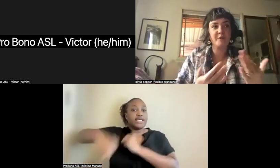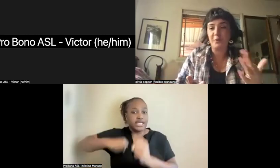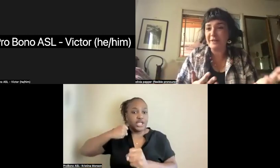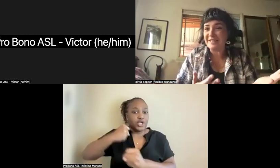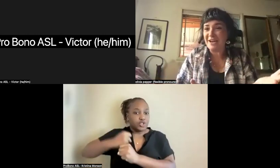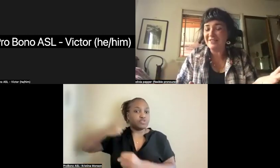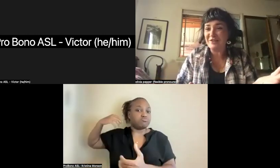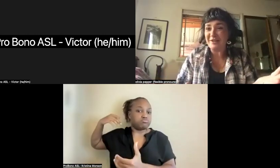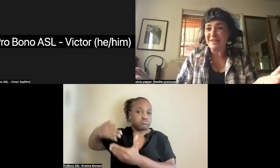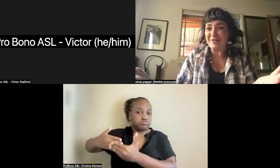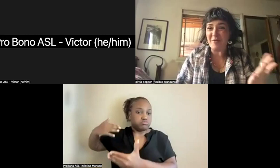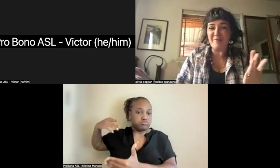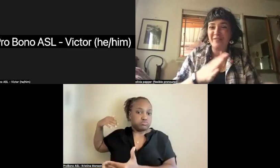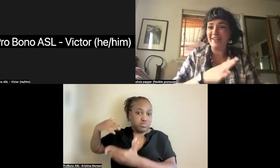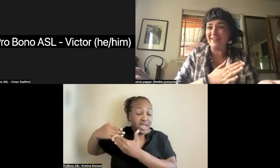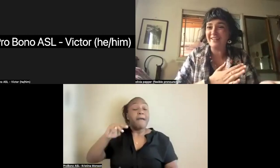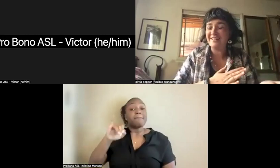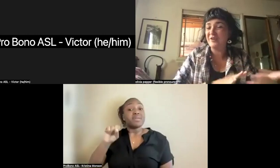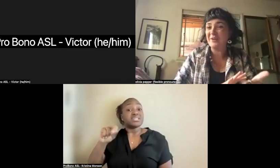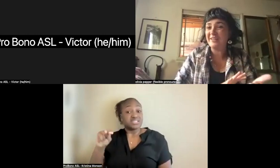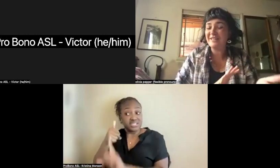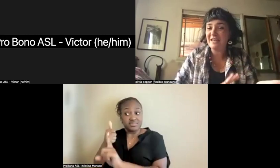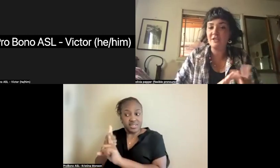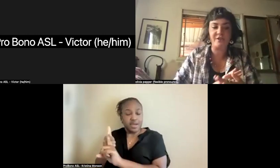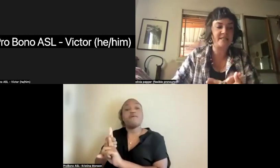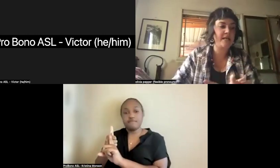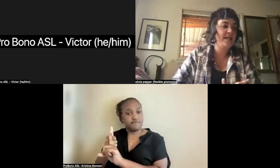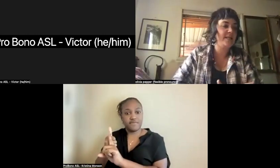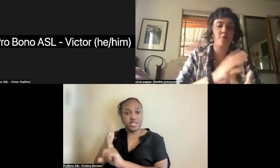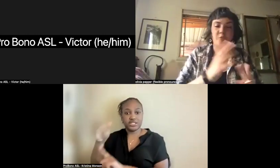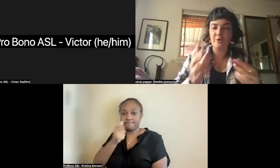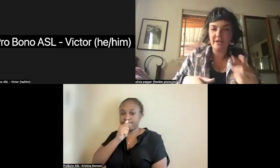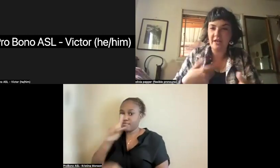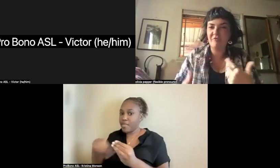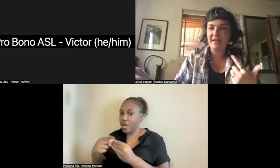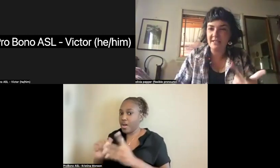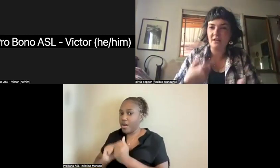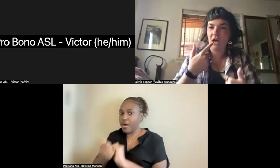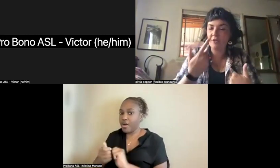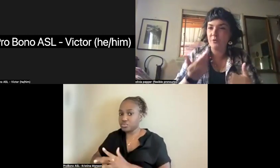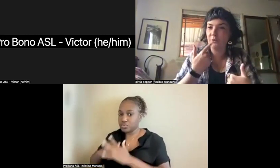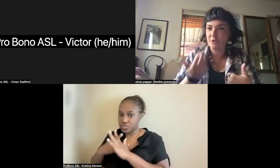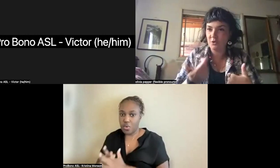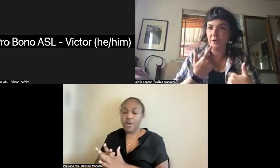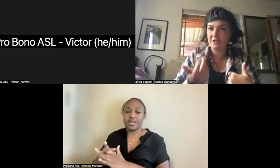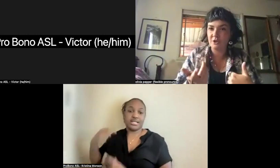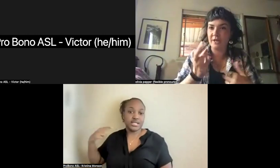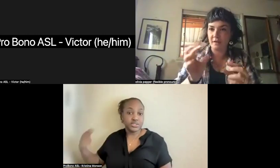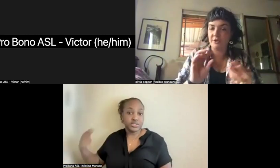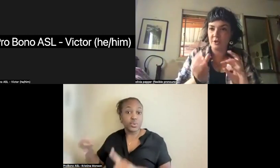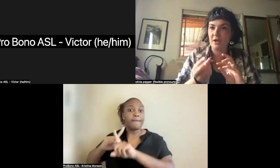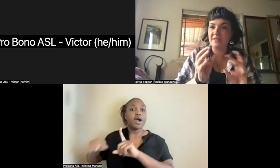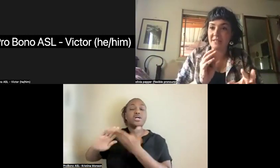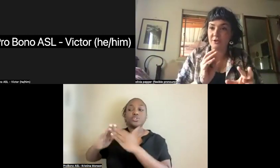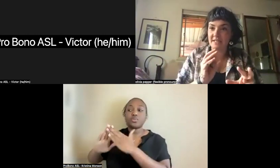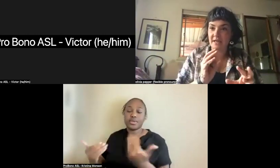notoriously kind of secretive about their you know origins and histories. It's a community that conveys a lot through just oral history and